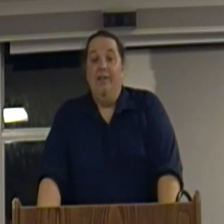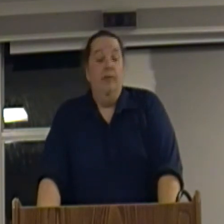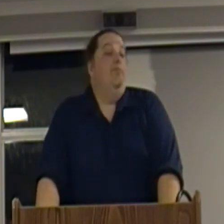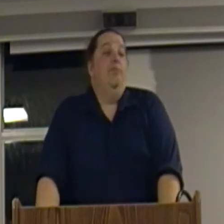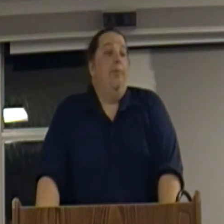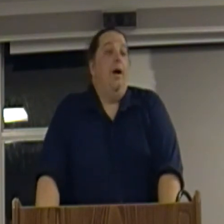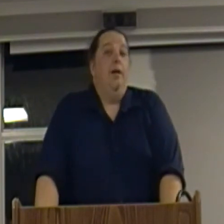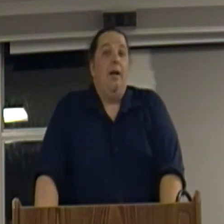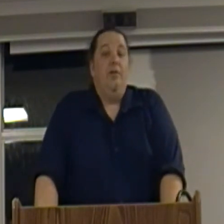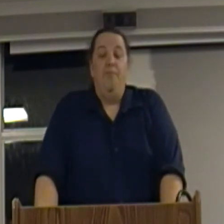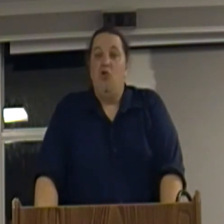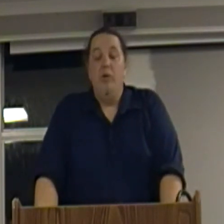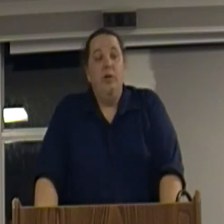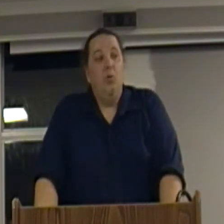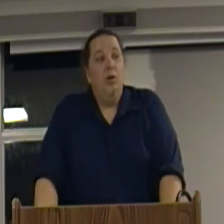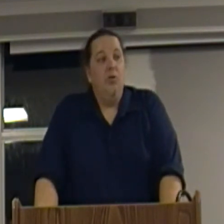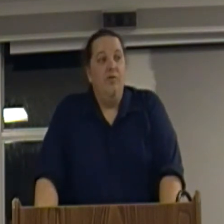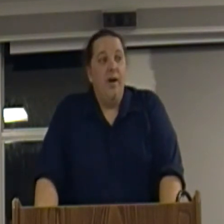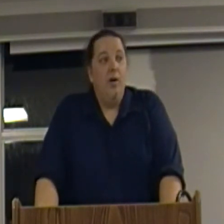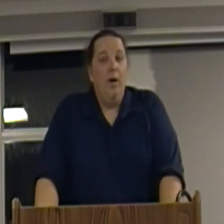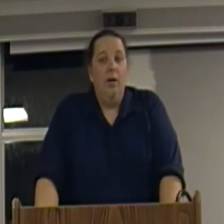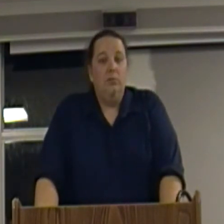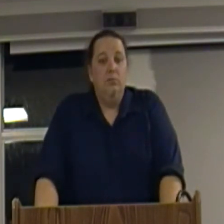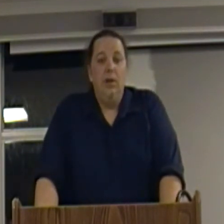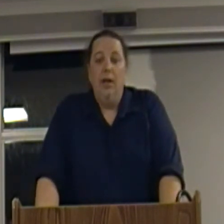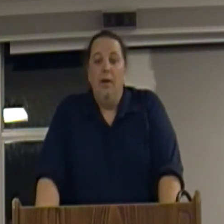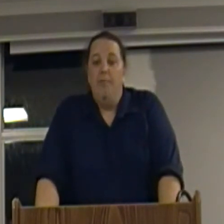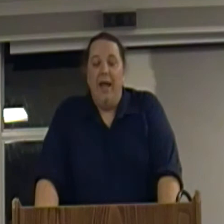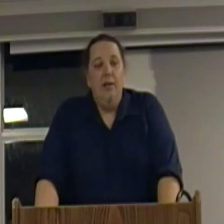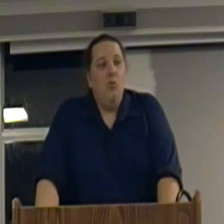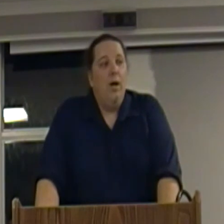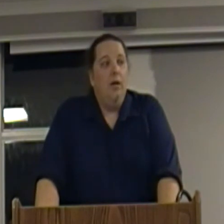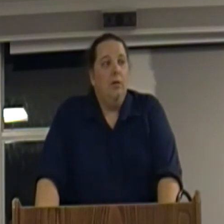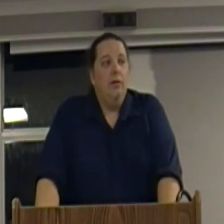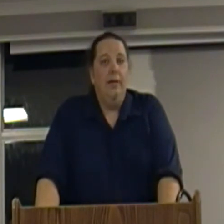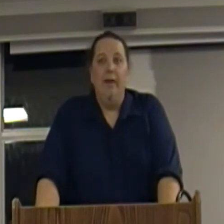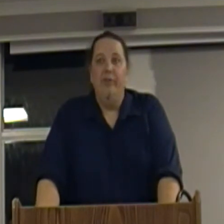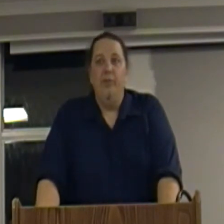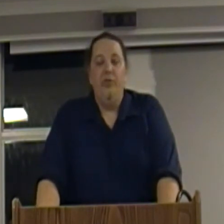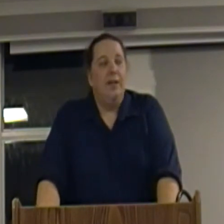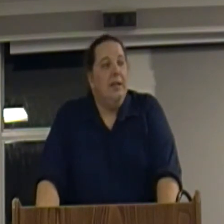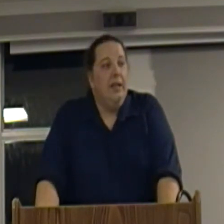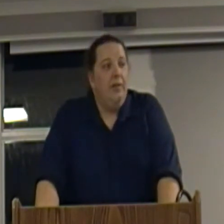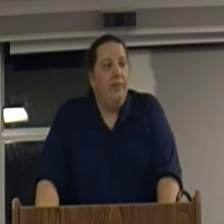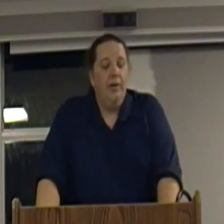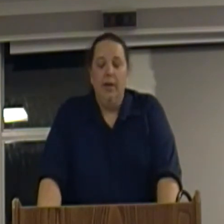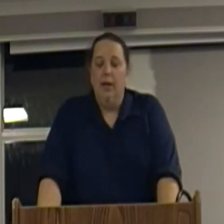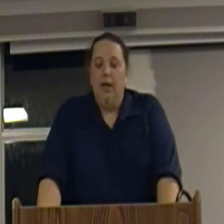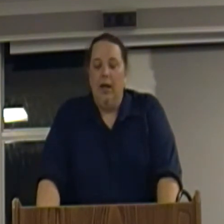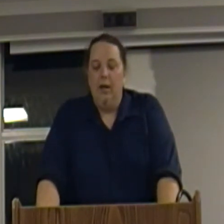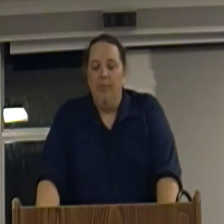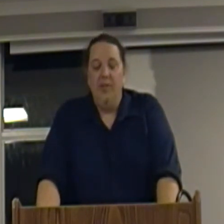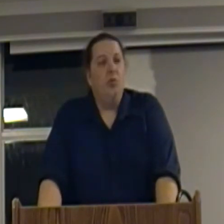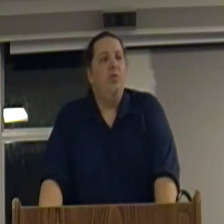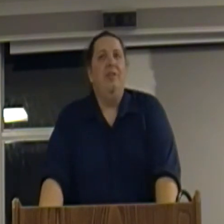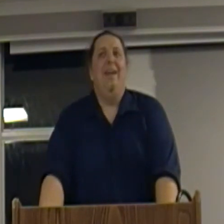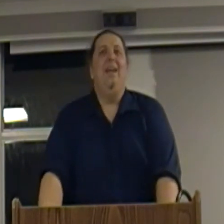and by all accounts, treated the workers very well, paid them well, gave them sick leave. This was in the